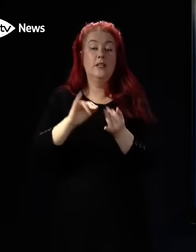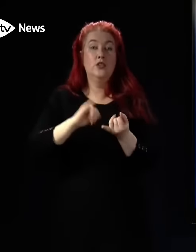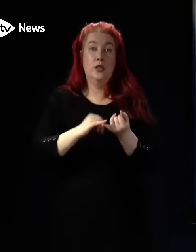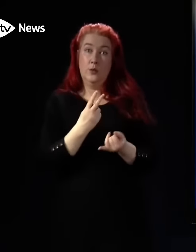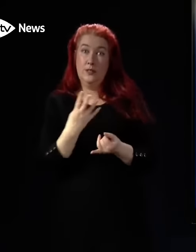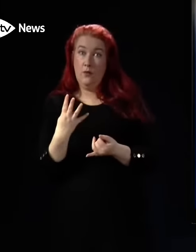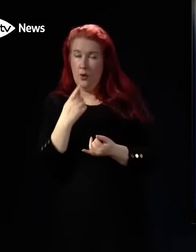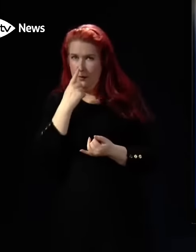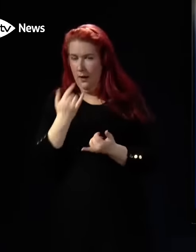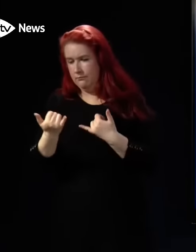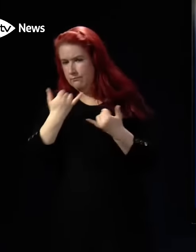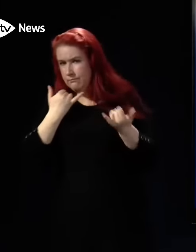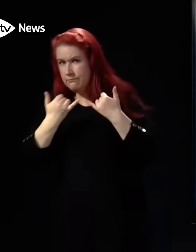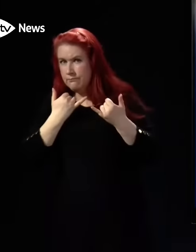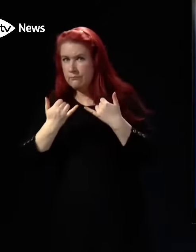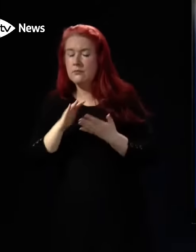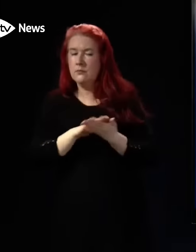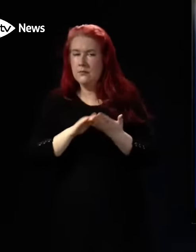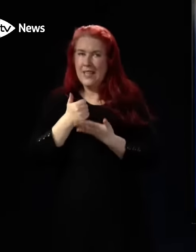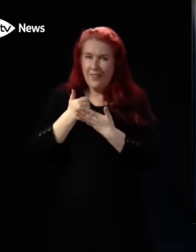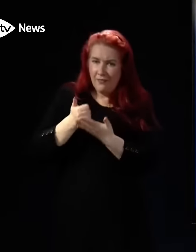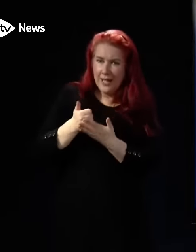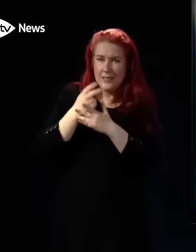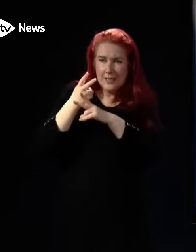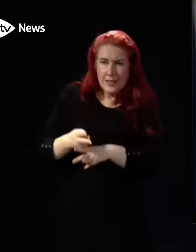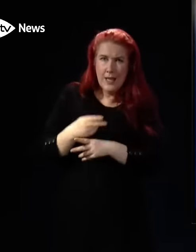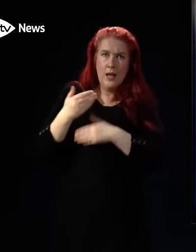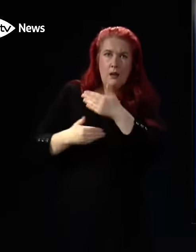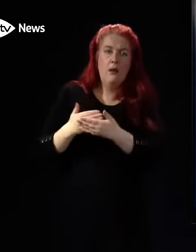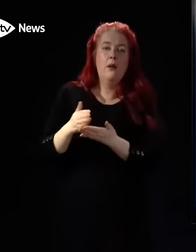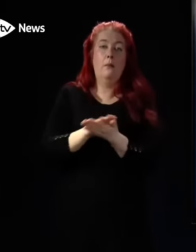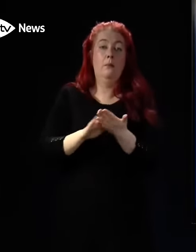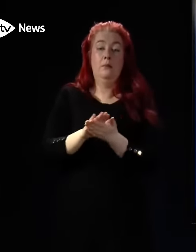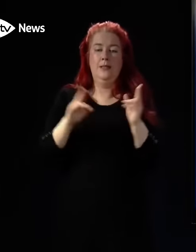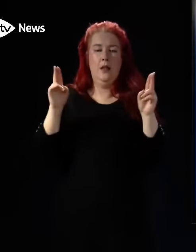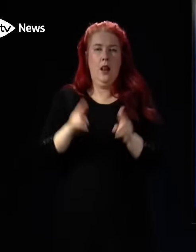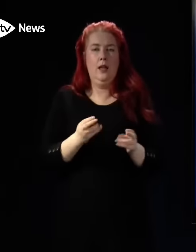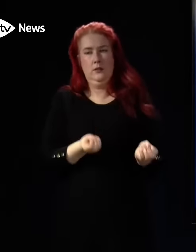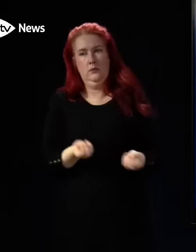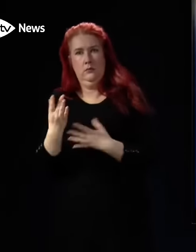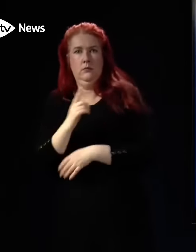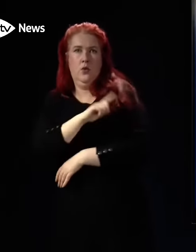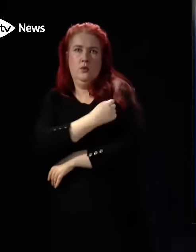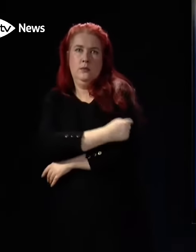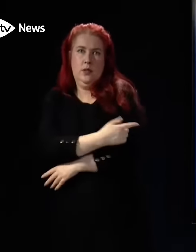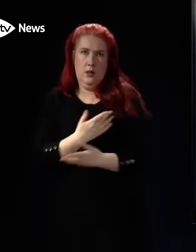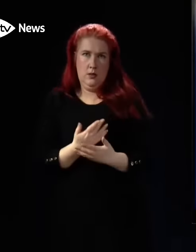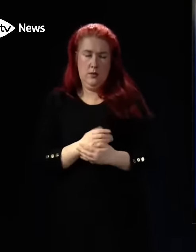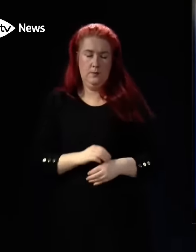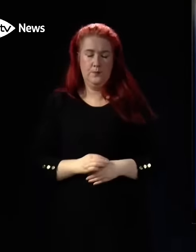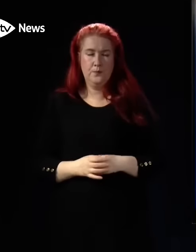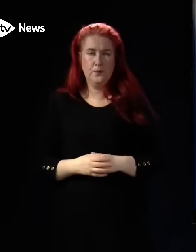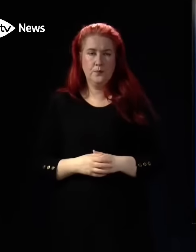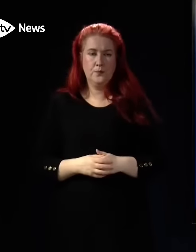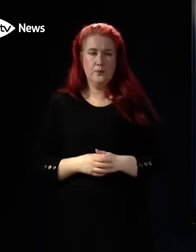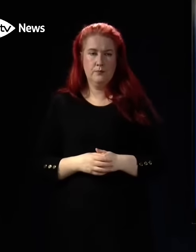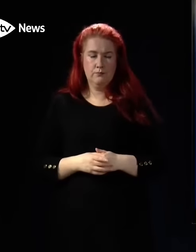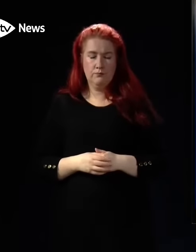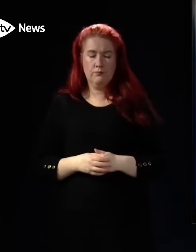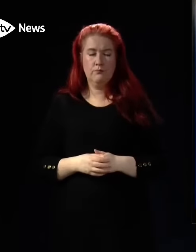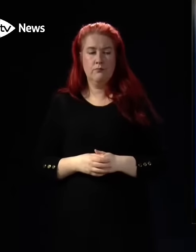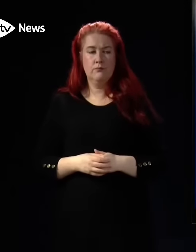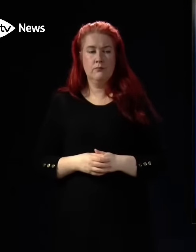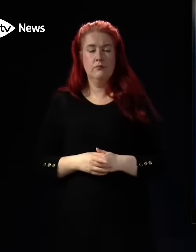offer advice and care and so reduce the need for intervention by other parts of the NHS, including